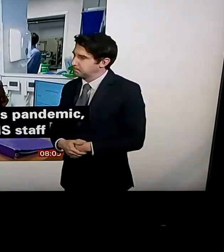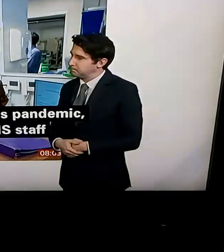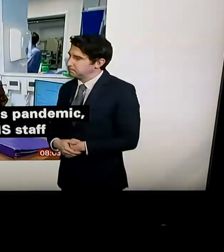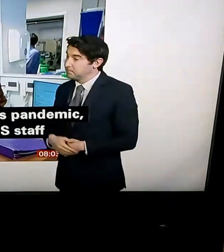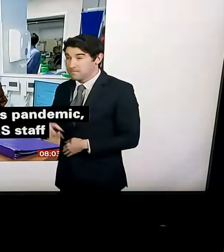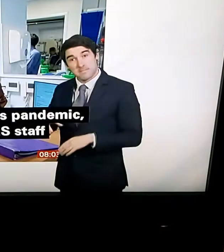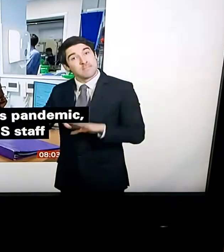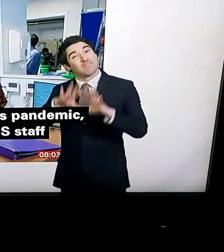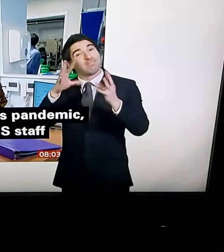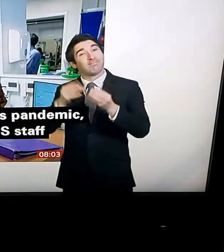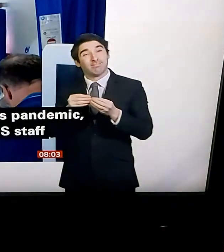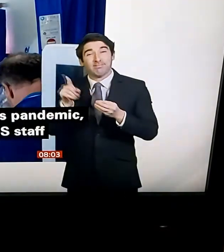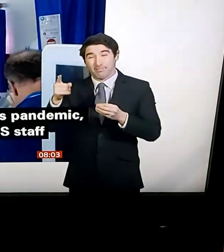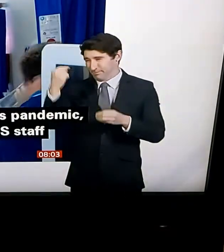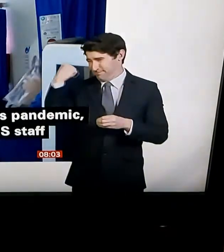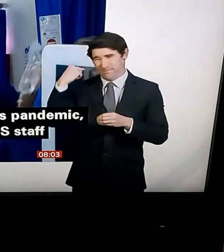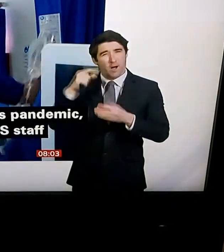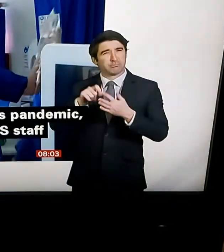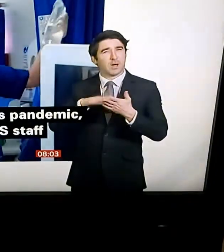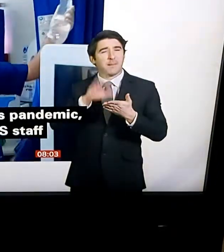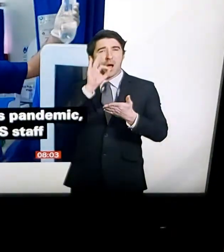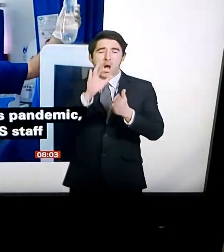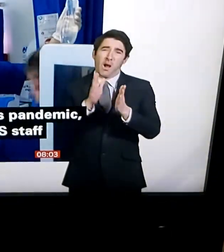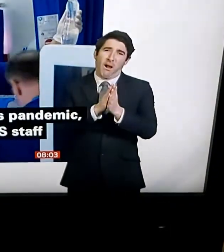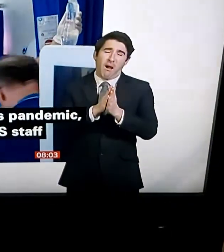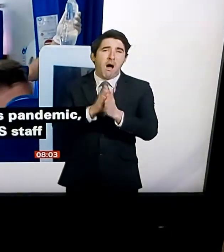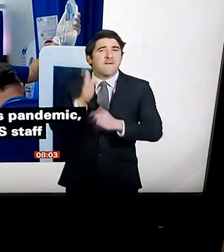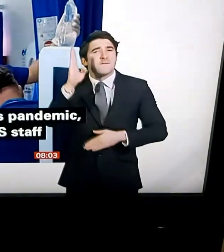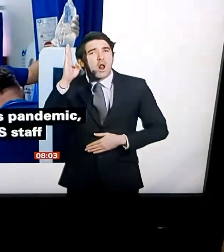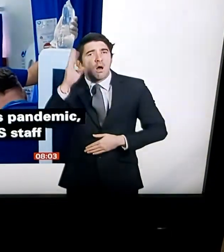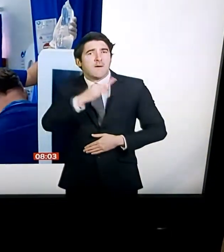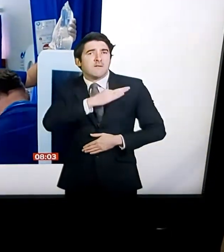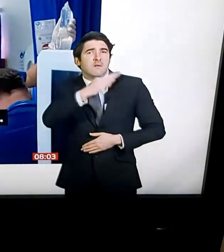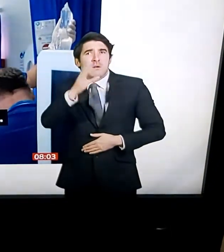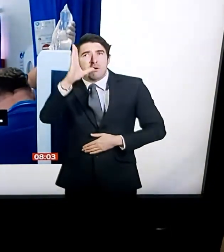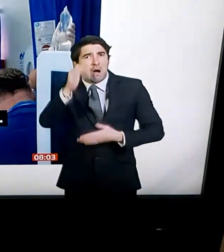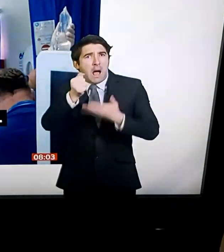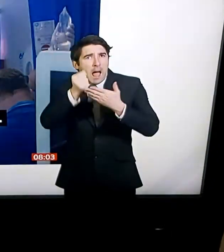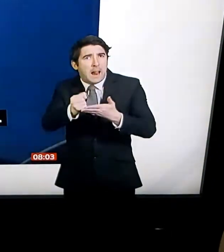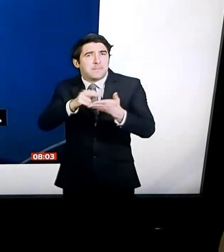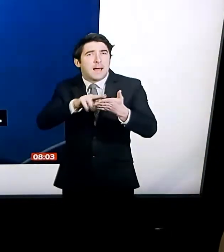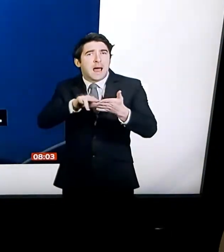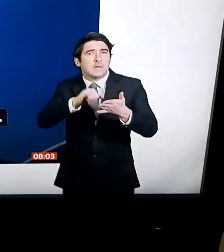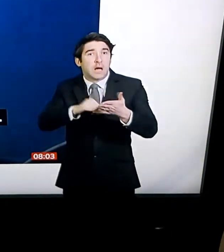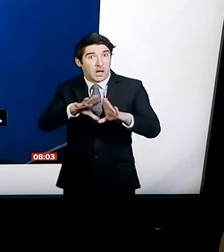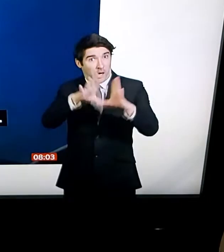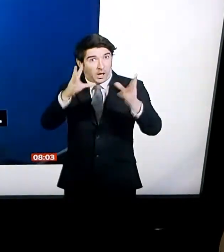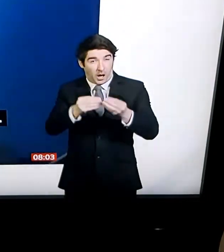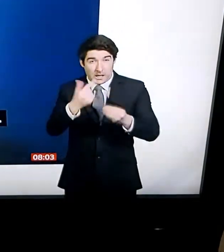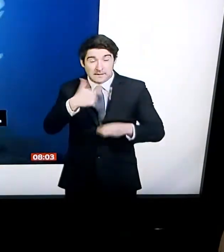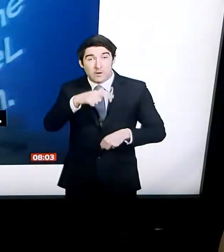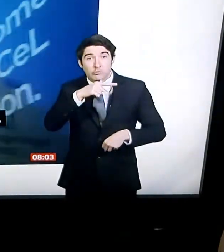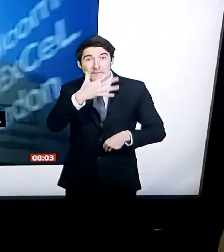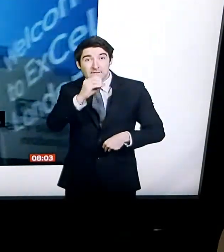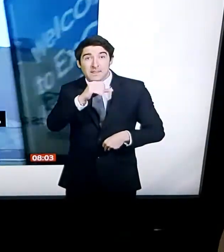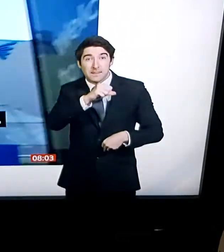pandemic and 20,000 former NHS staff have returned to work. Work's continuing on the temporary NHS